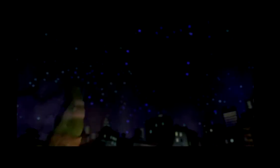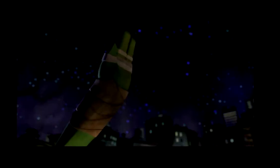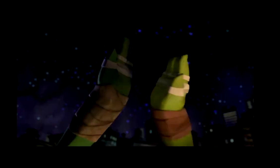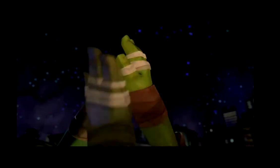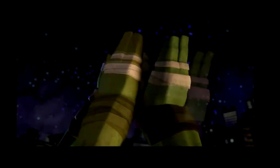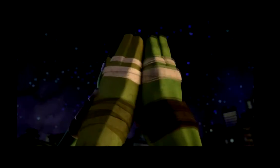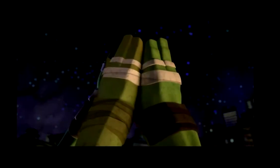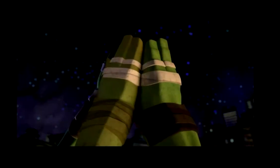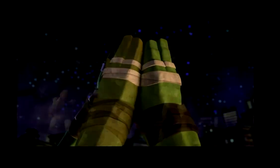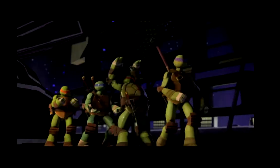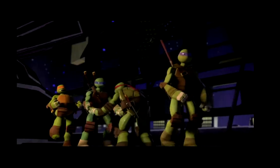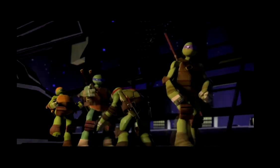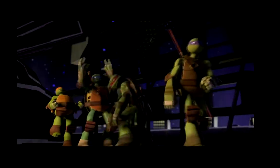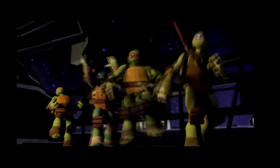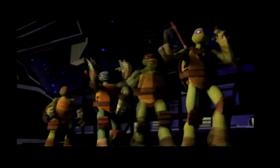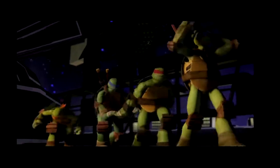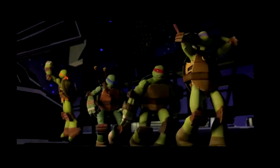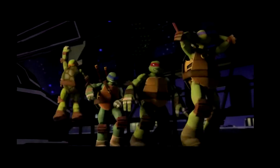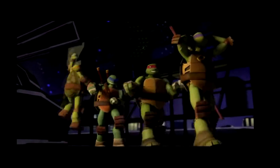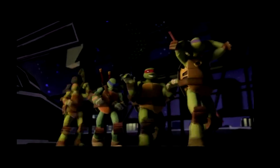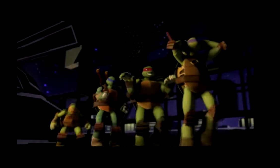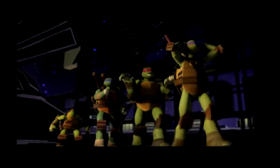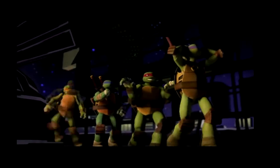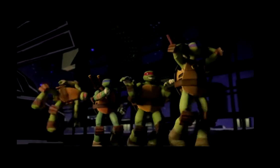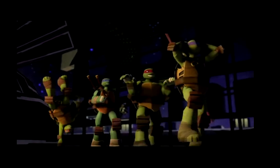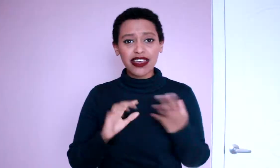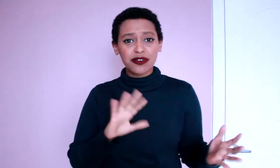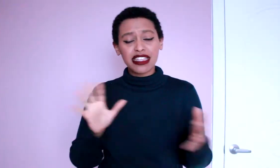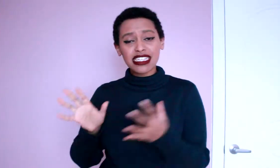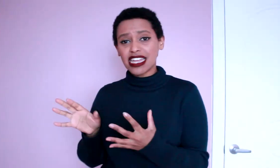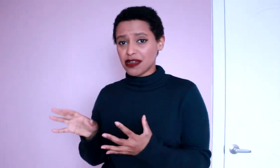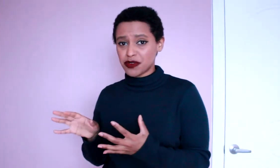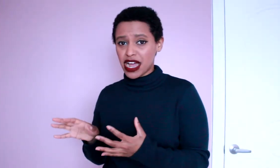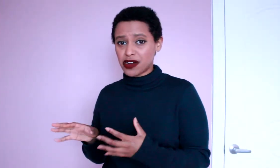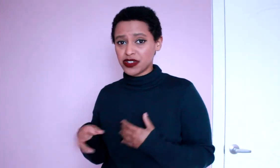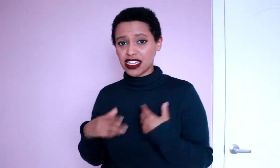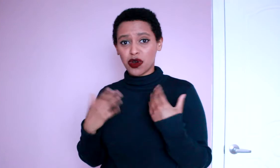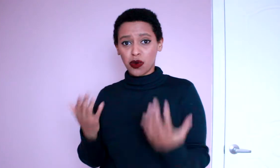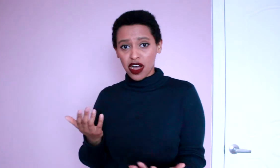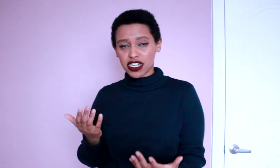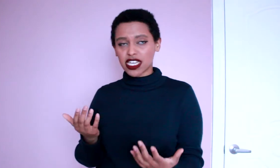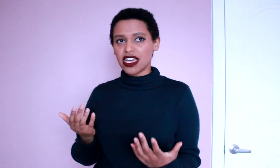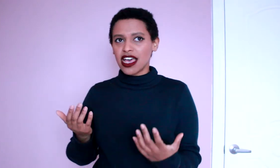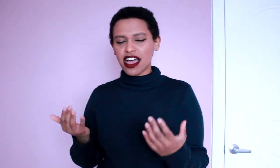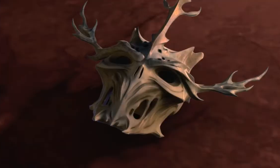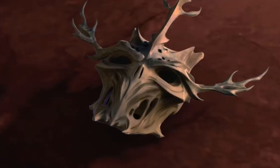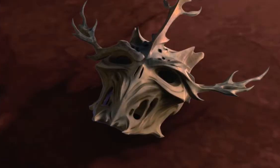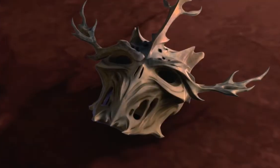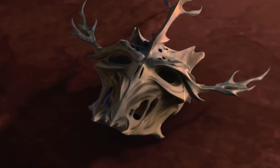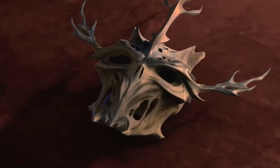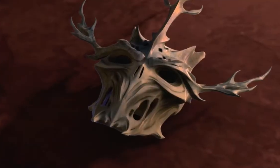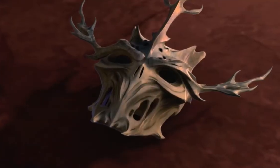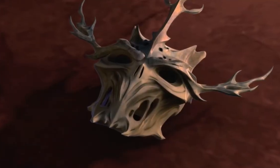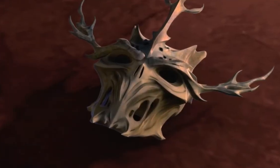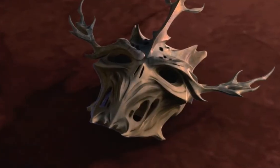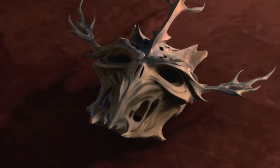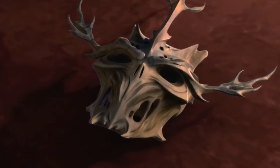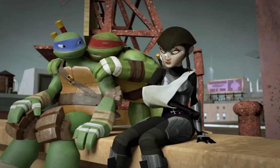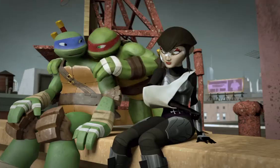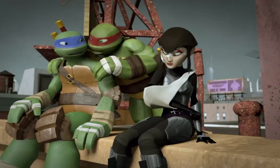taking down Bradford and Zever. Now this time around in Owari that final fight against the Shredder isn't actually